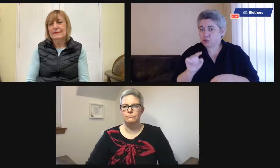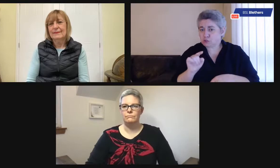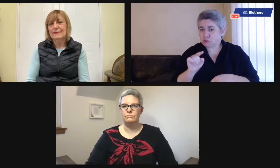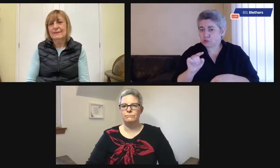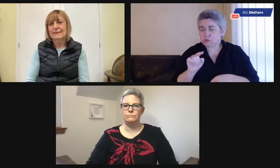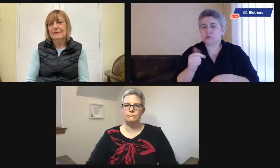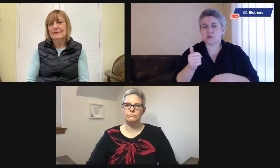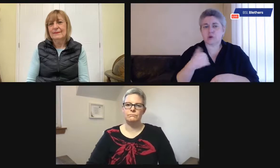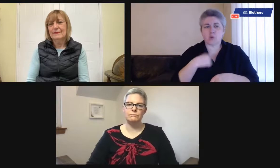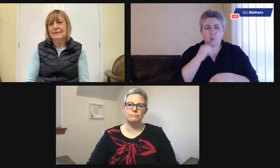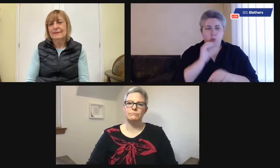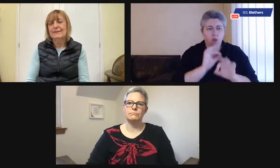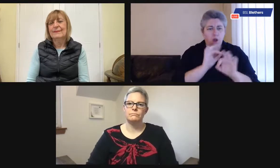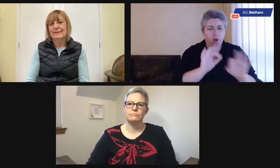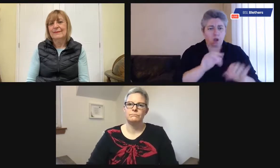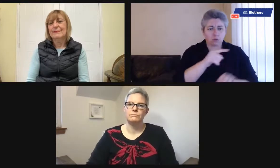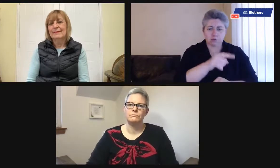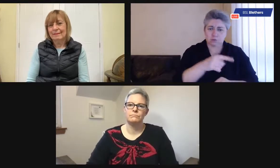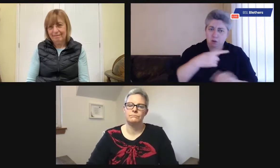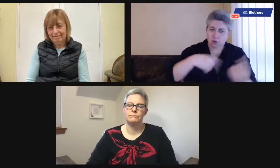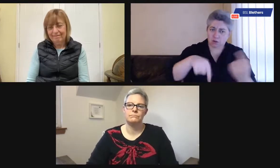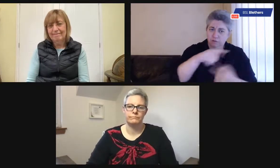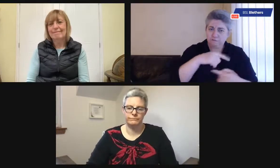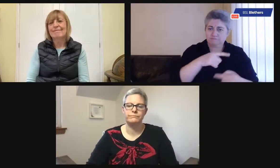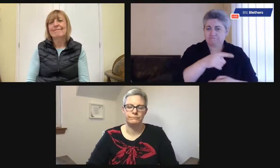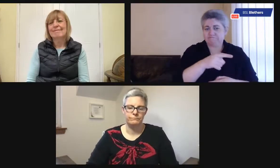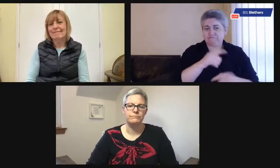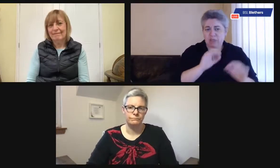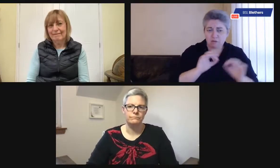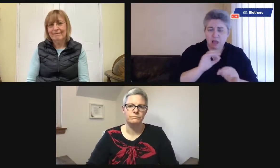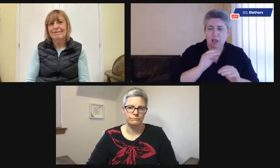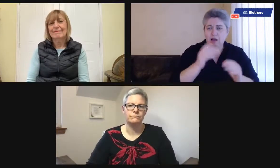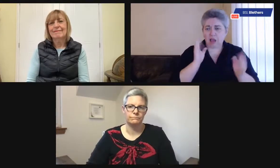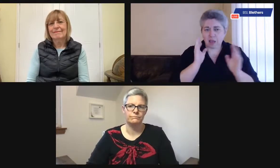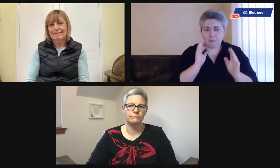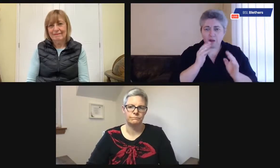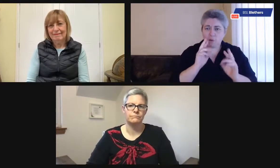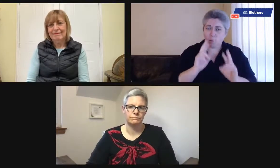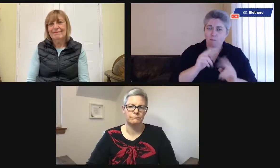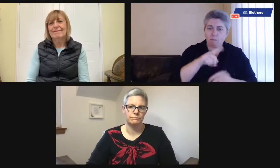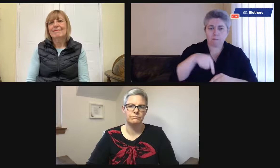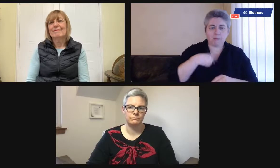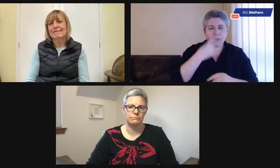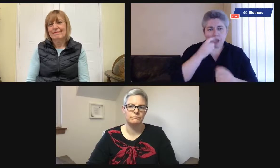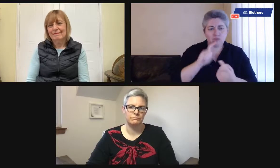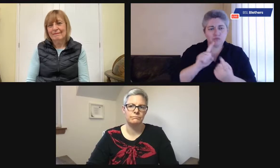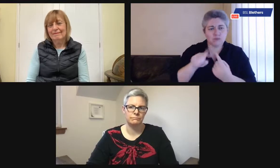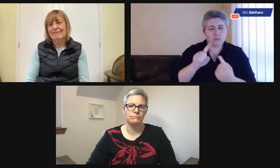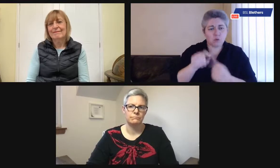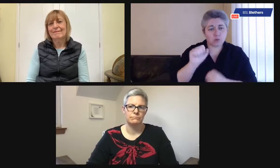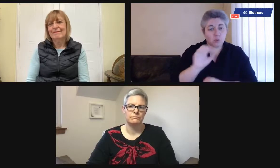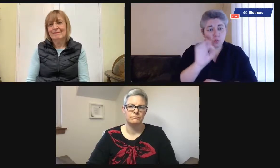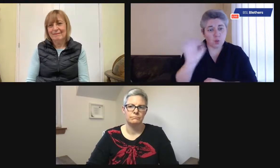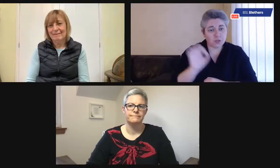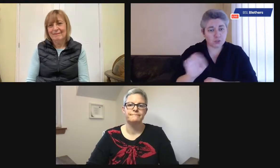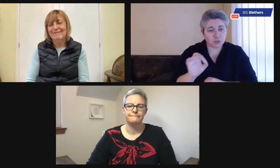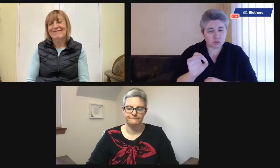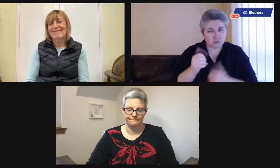session this evening. So please do do that. Post your question. And I've got an eye on the questions coming in,